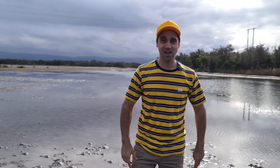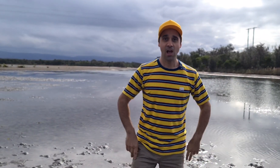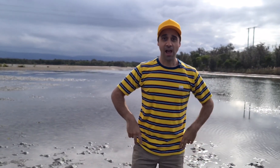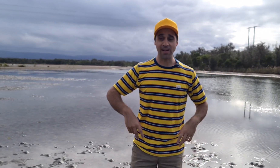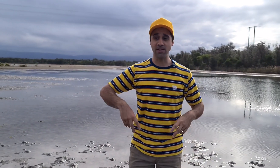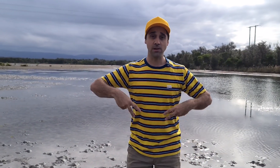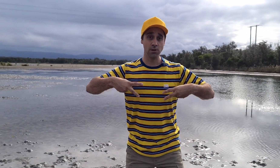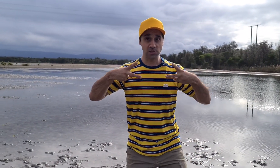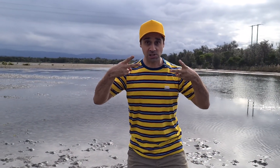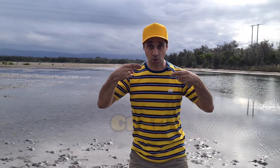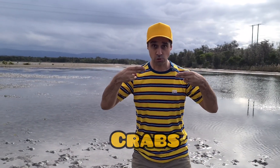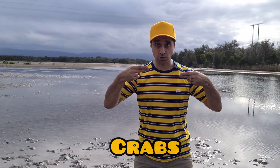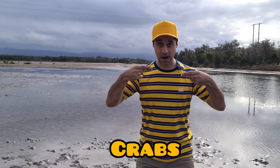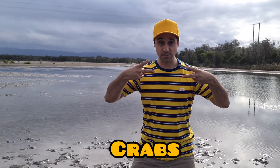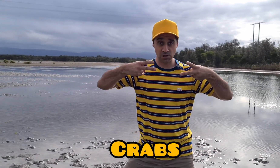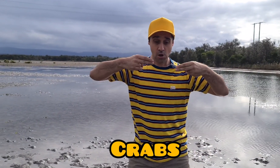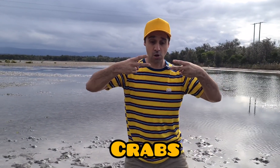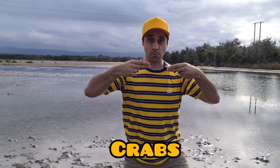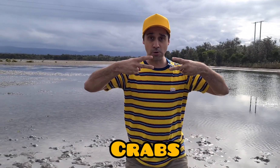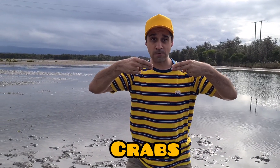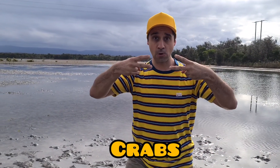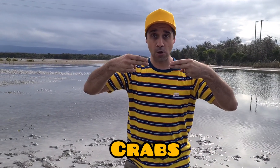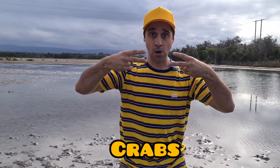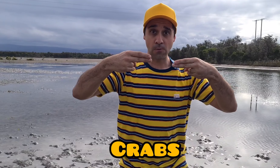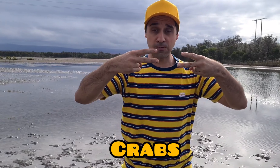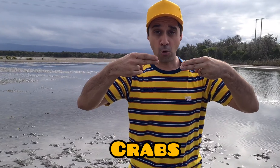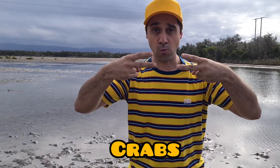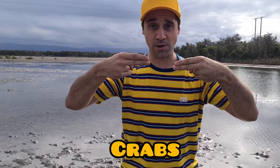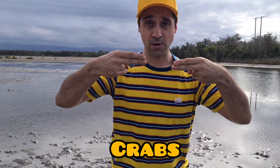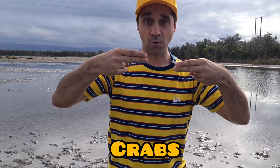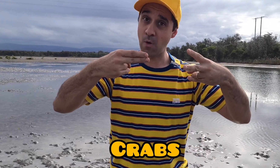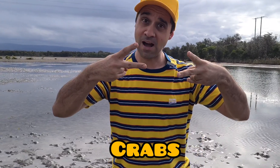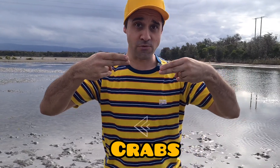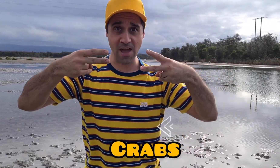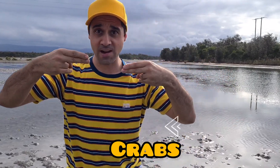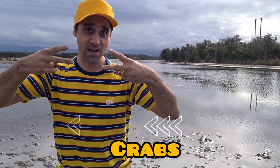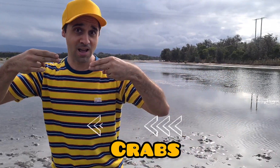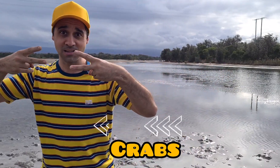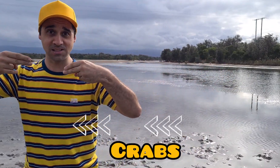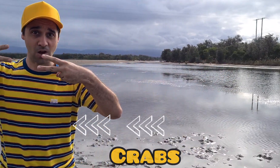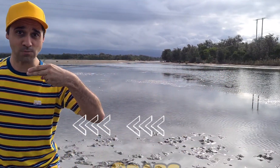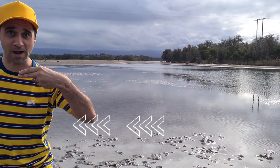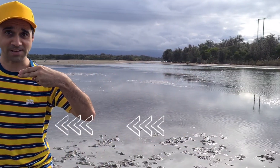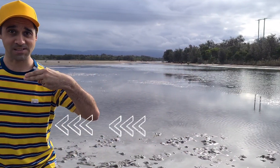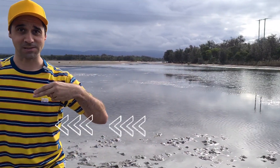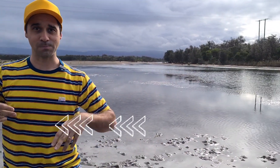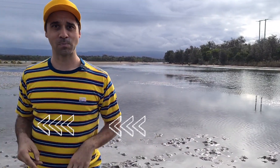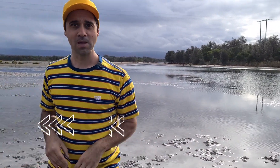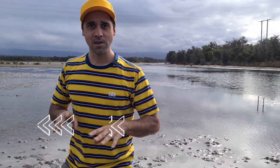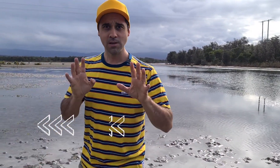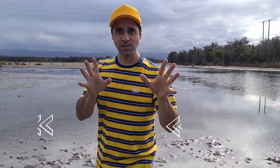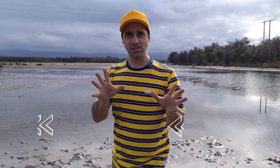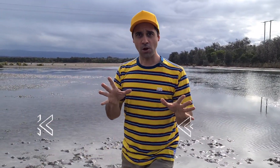And that soldier crabs move forward rather than sideways. So,